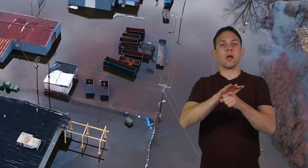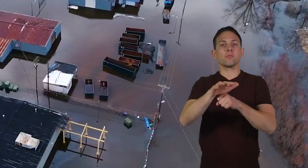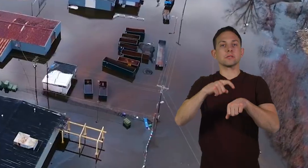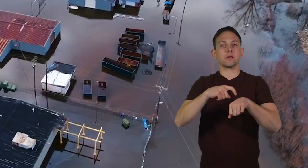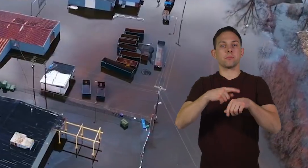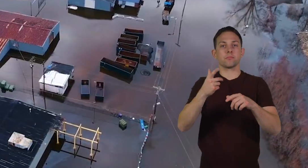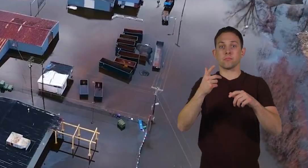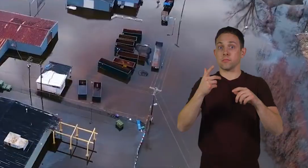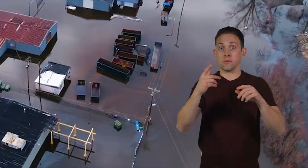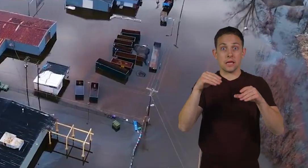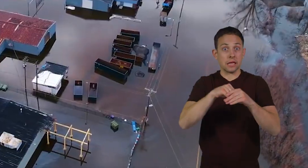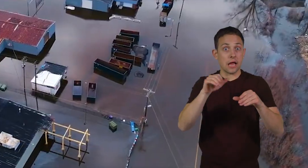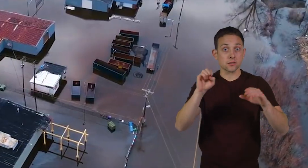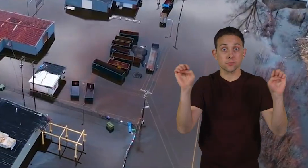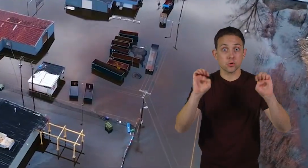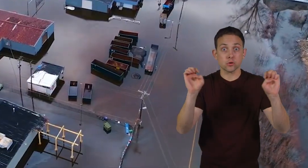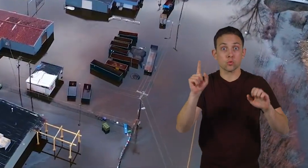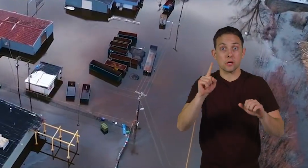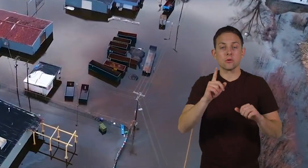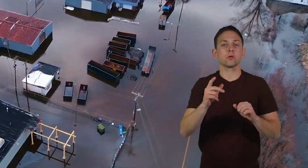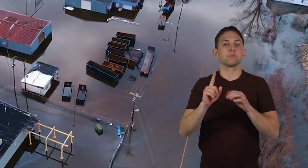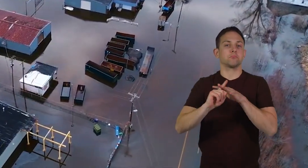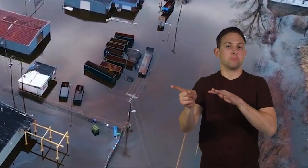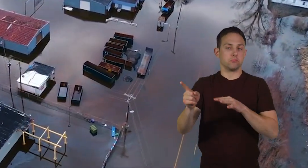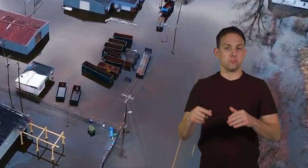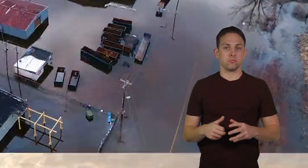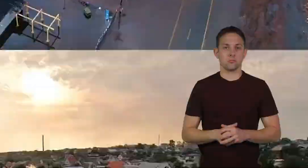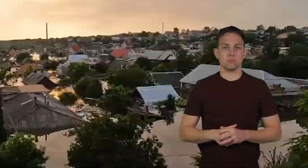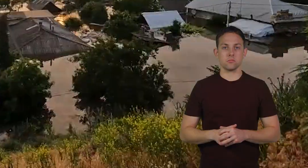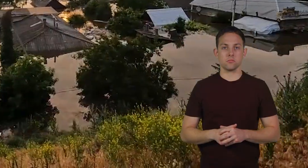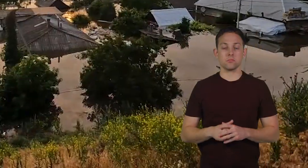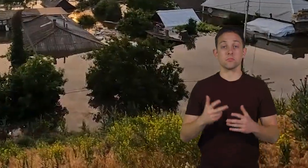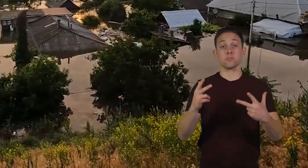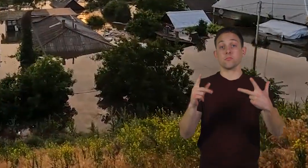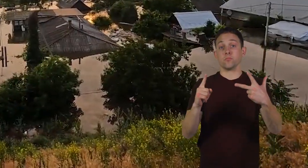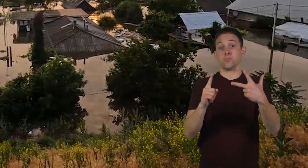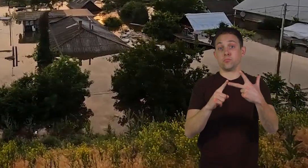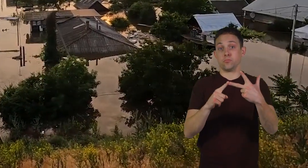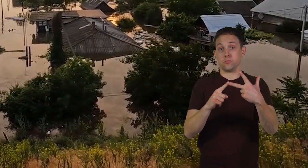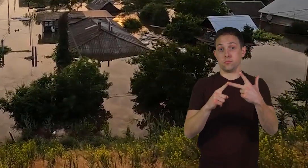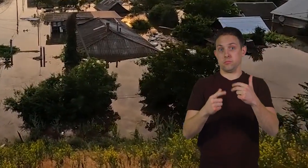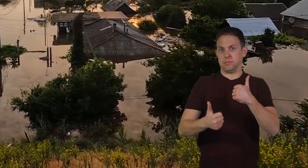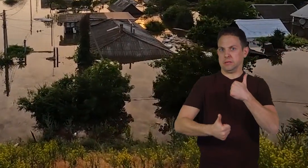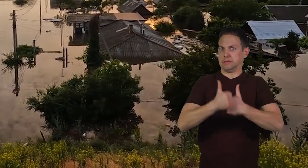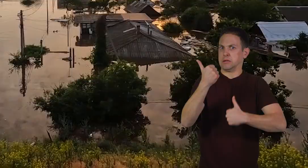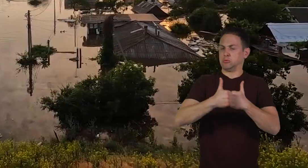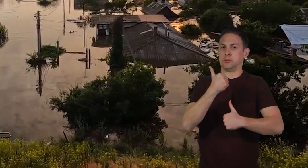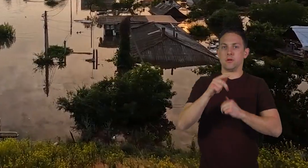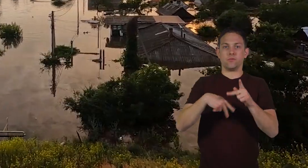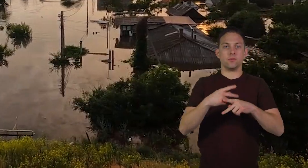warning in case you are in the flood's path. Last is the most dangerous type of flood flood.